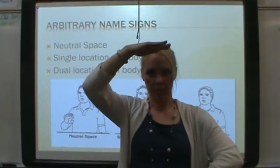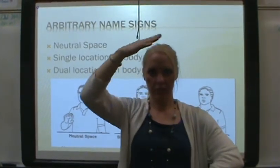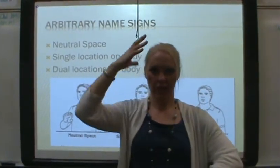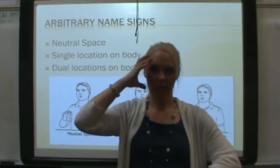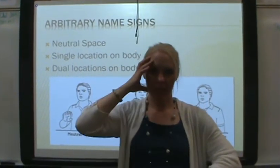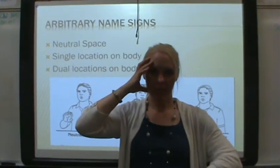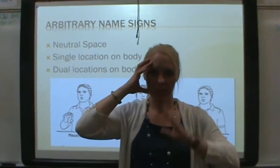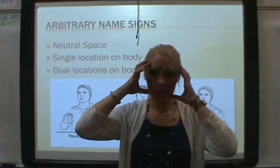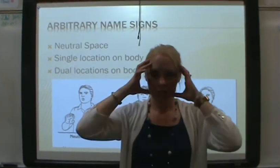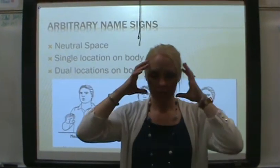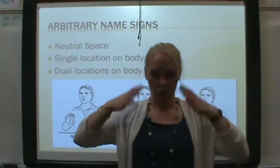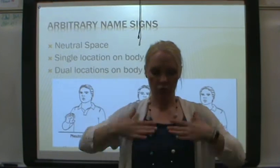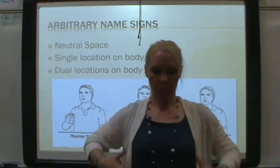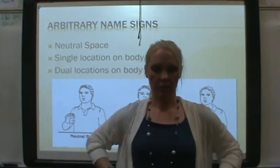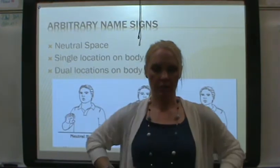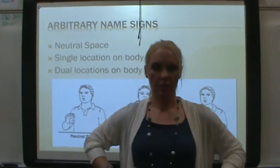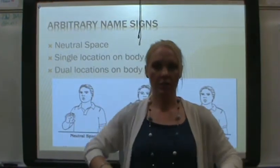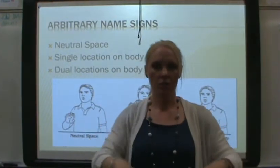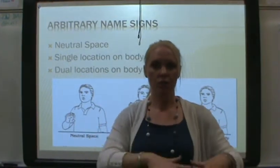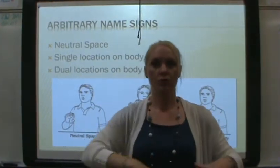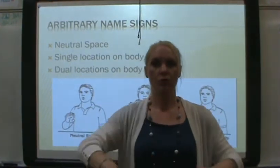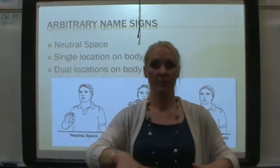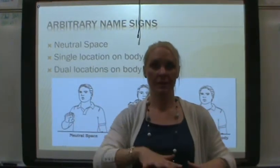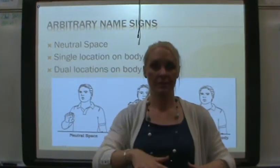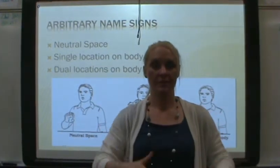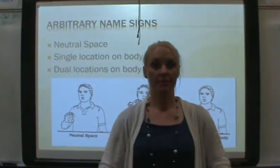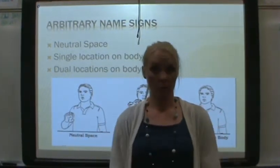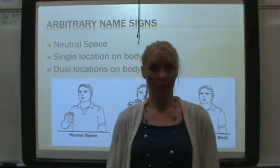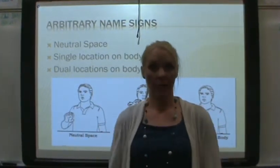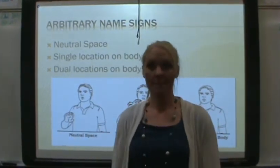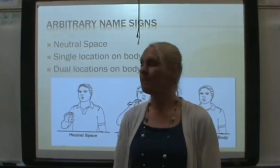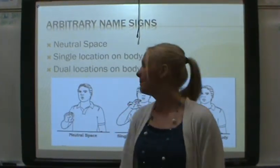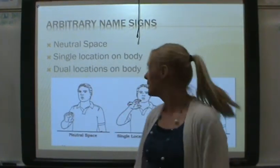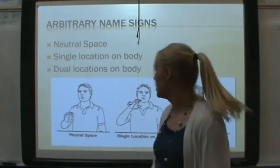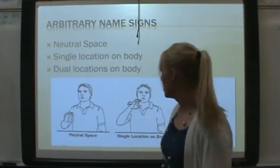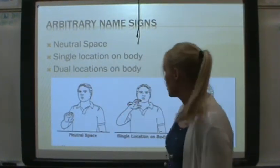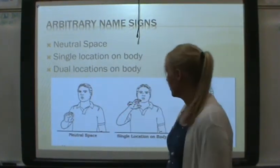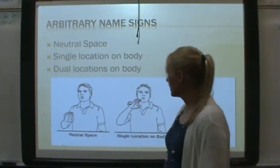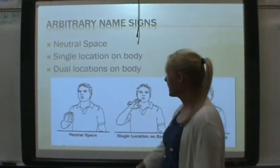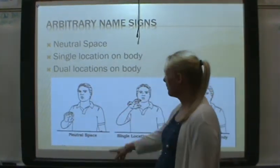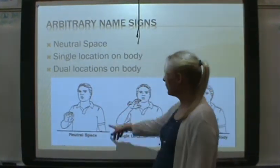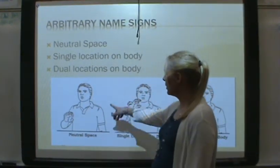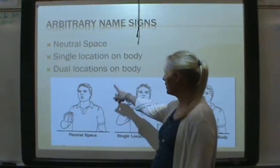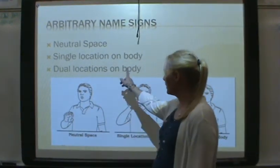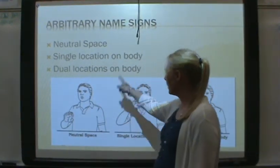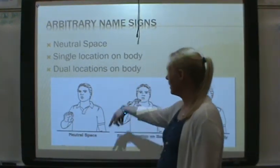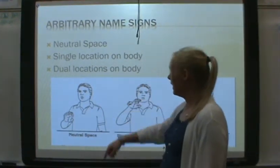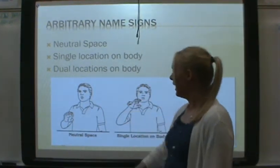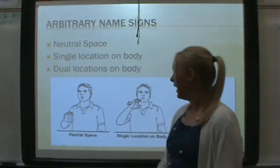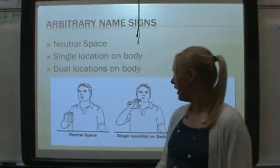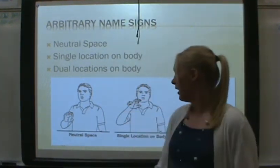head, to your body, to neutral space. Okay? So, an example, um,